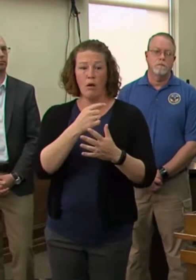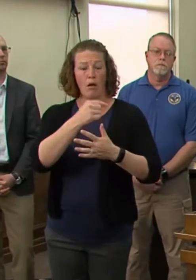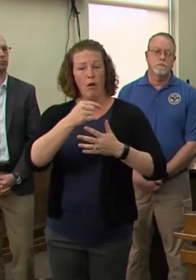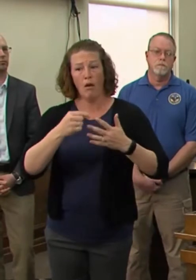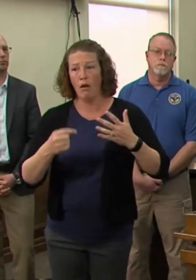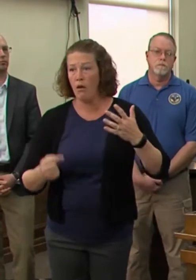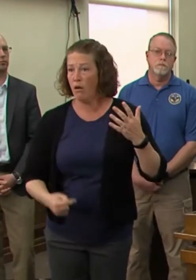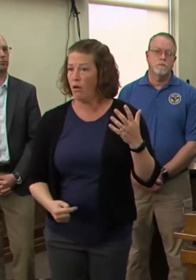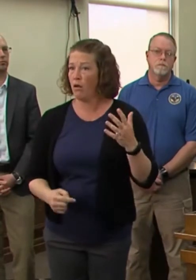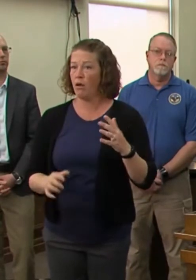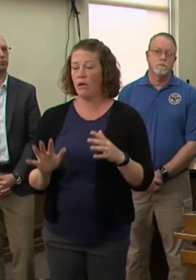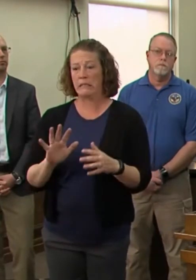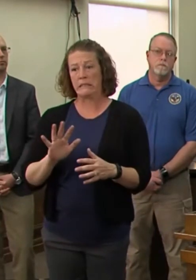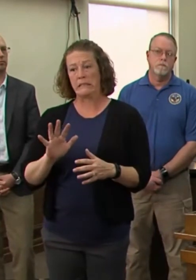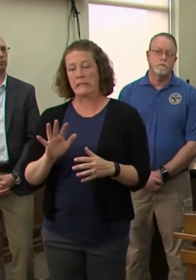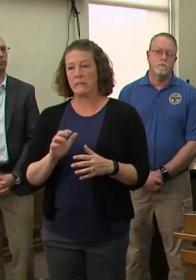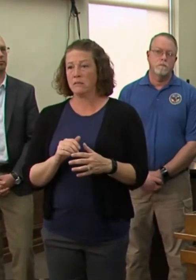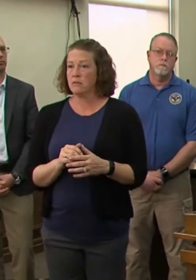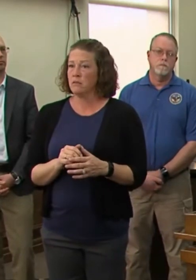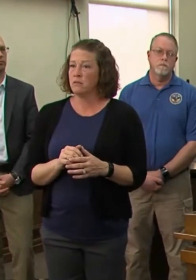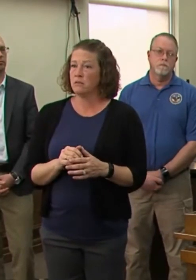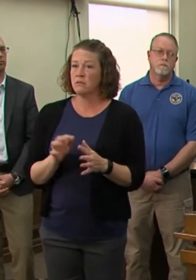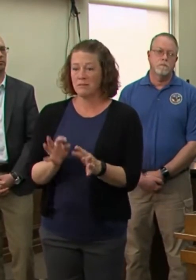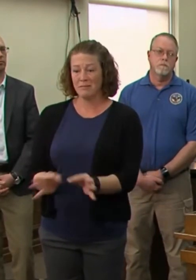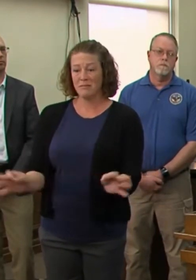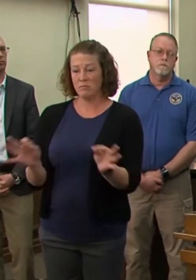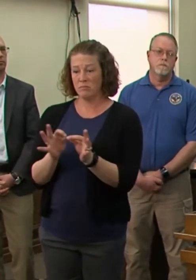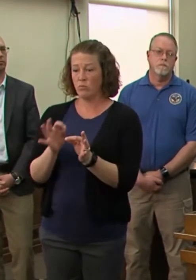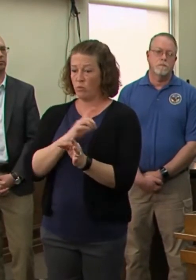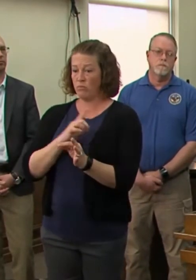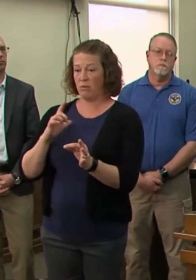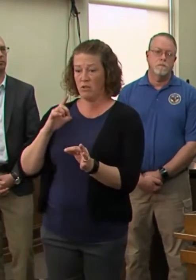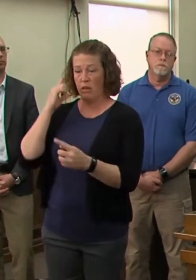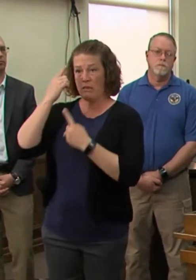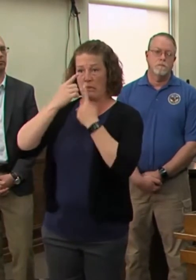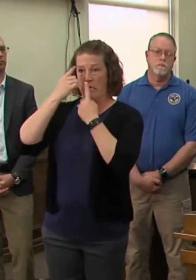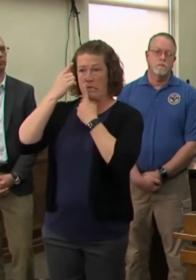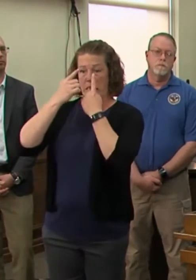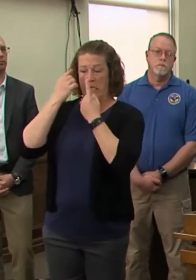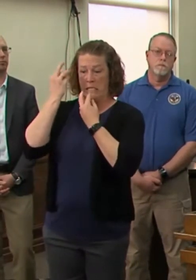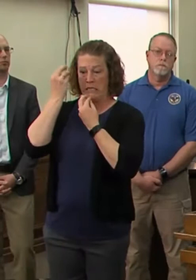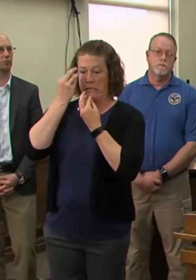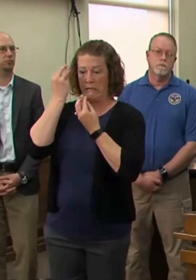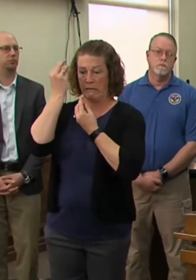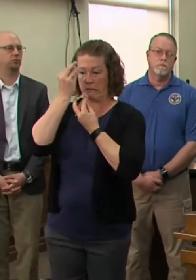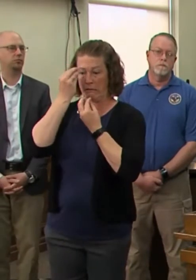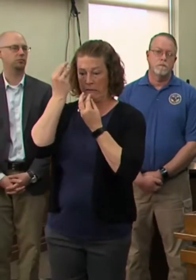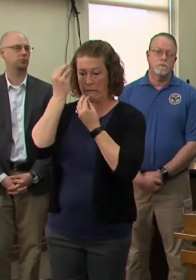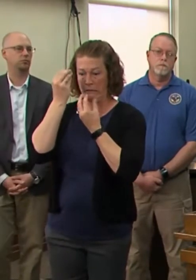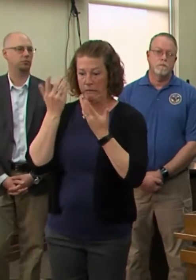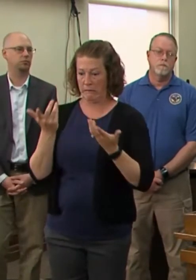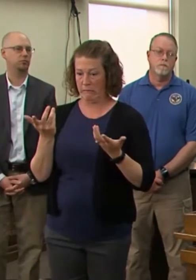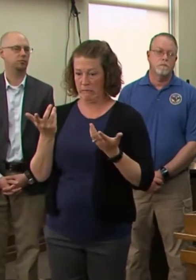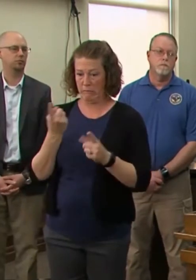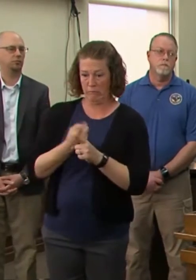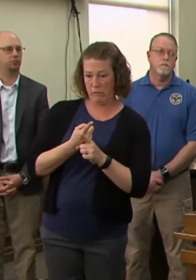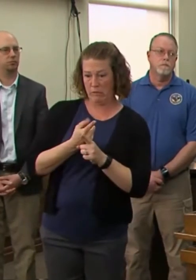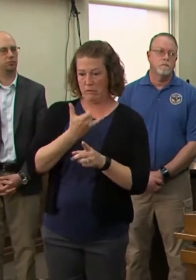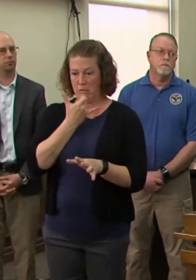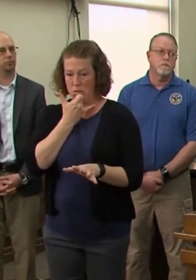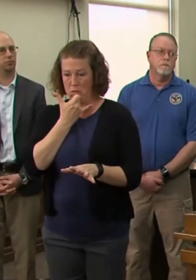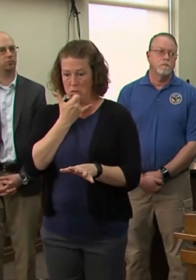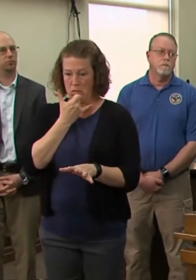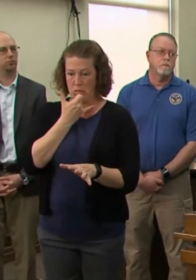is very important for the legislature to take that into account, to consider what the right thing to do for the